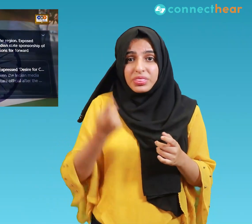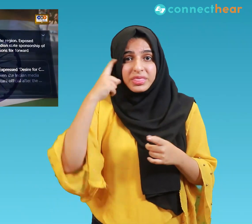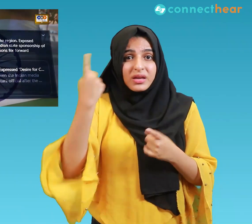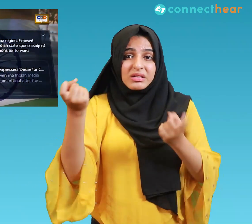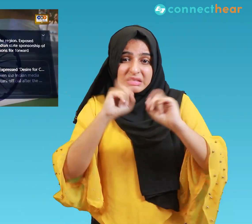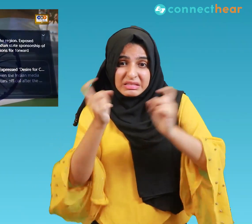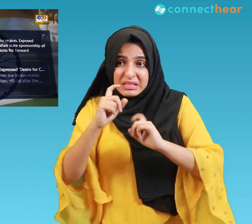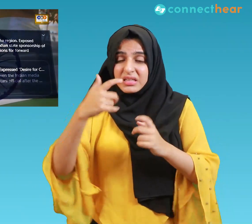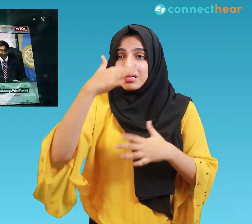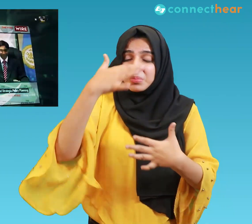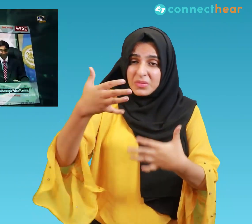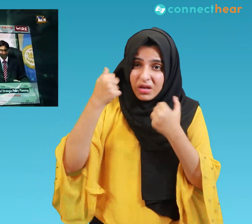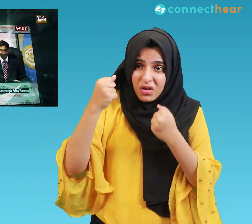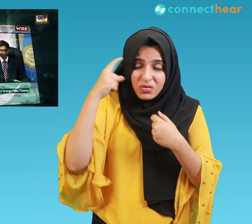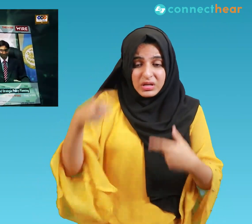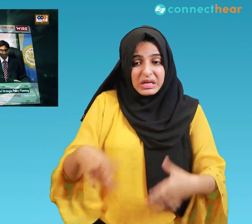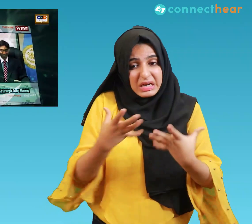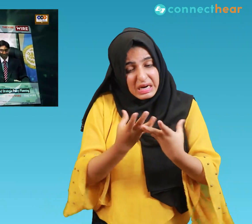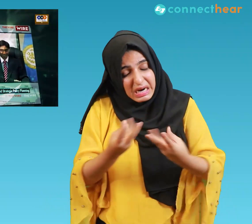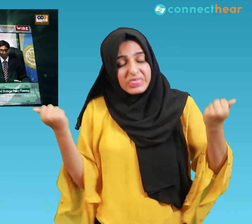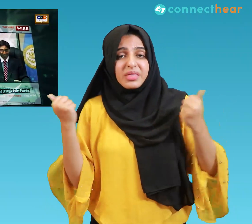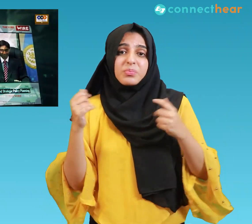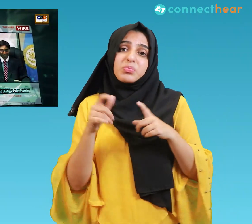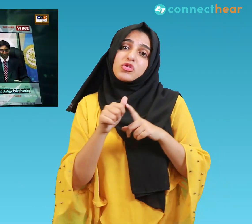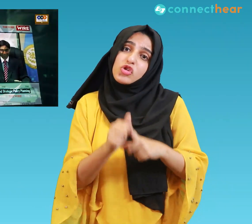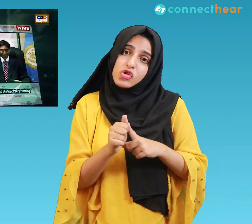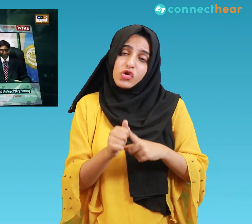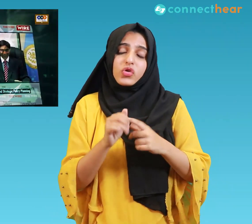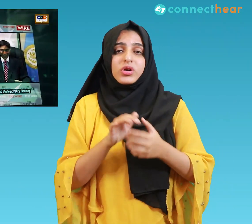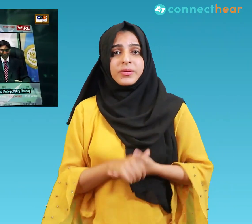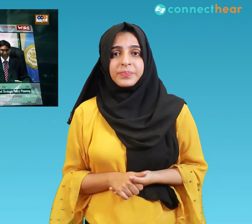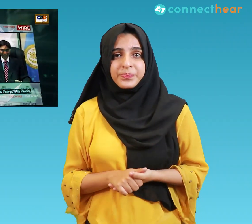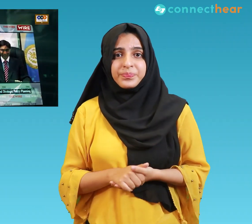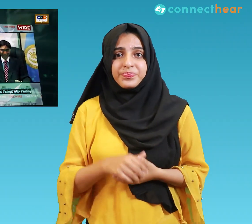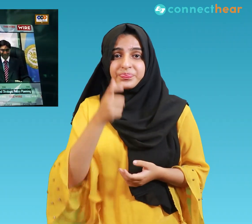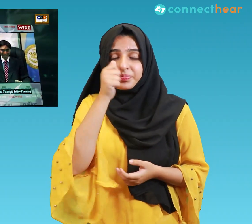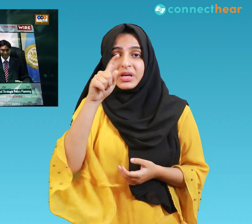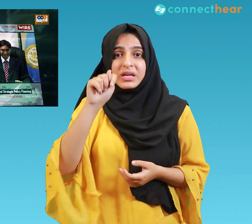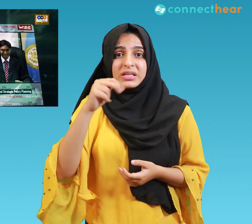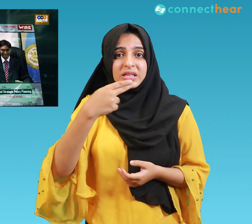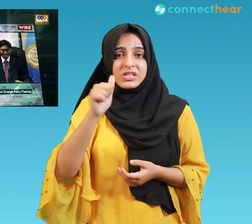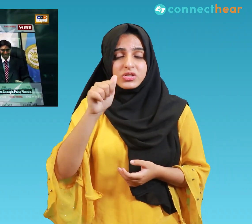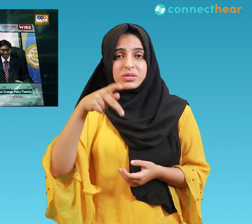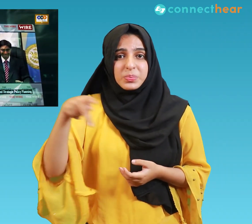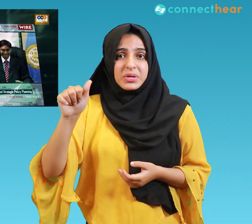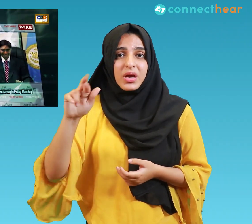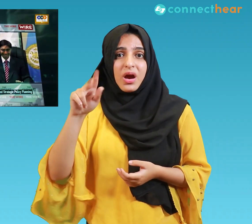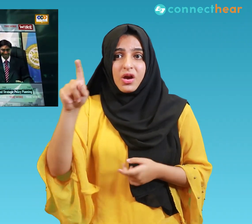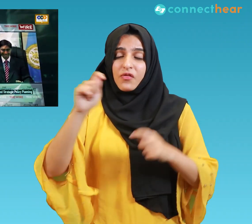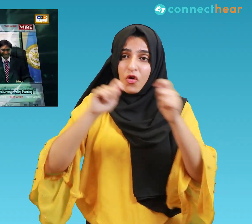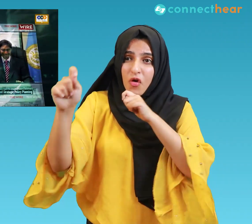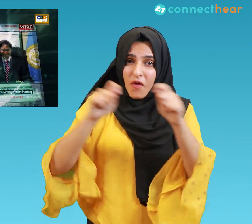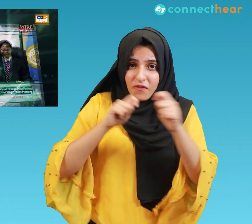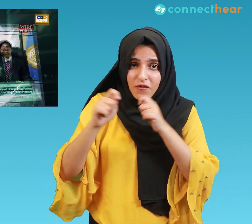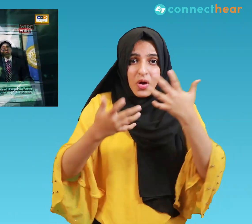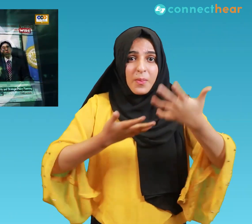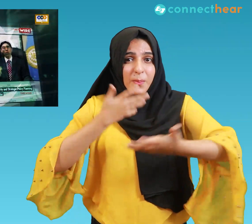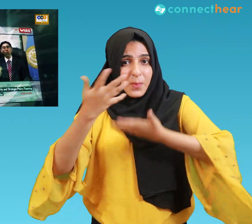of fomenting terror in Pakistan. Mr. Thapar described the wide-ranging interview as quarrelsome and